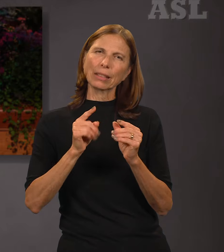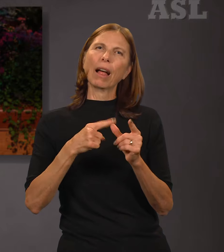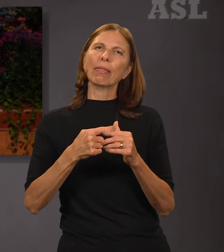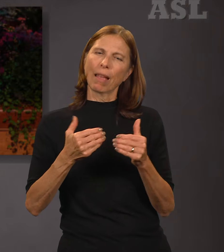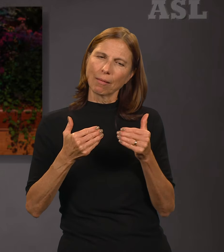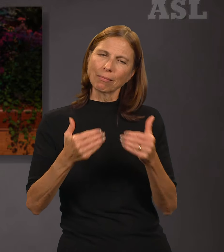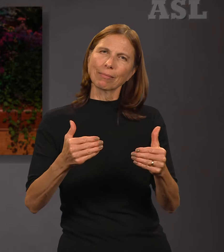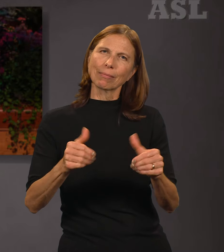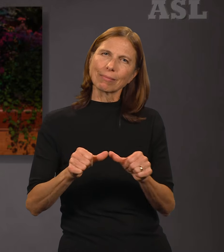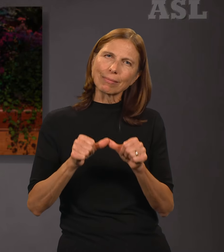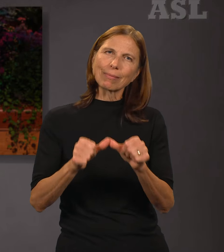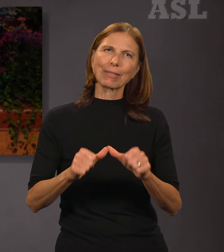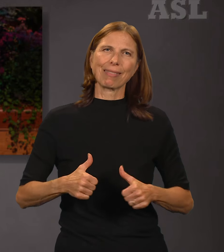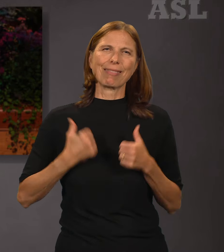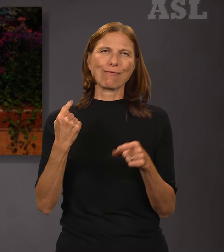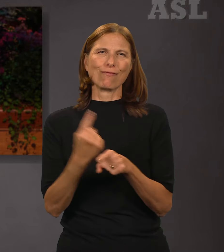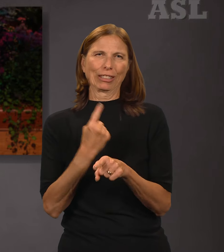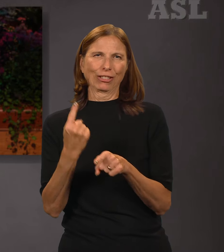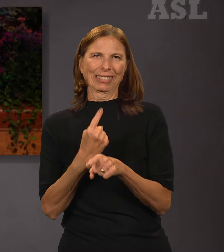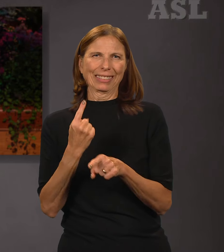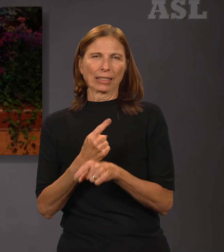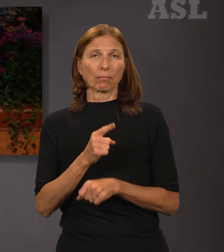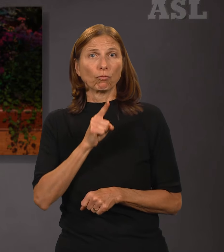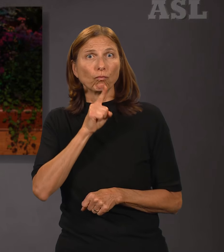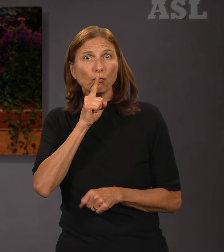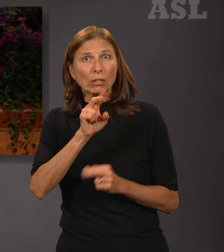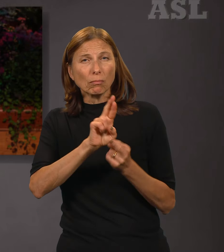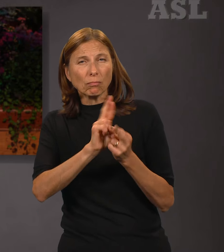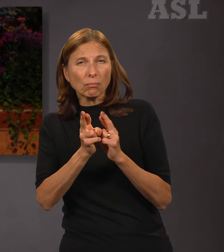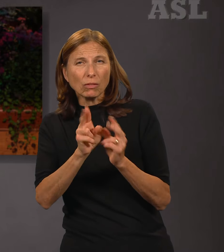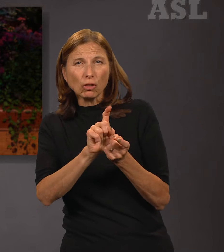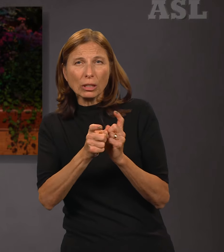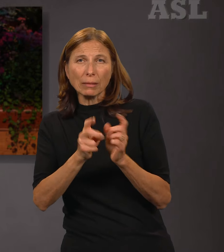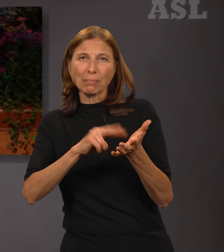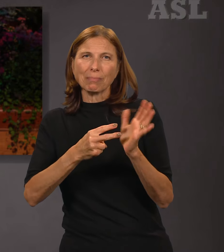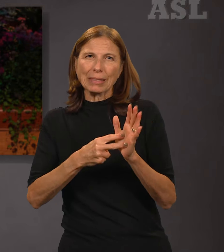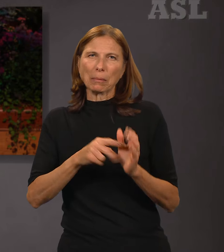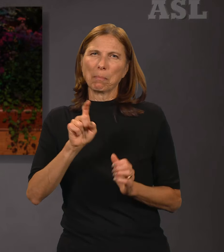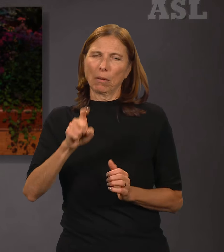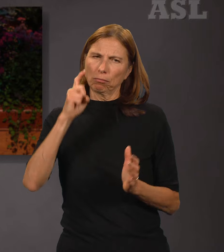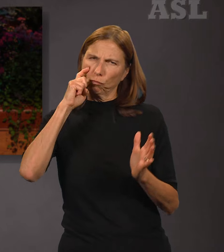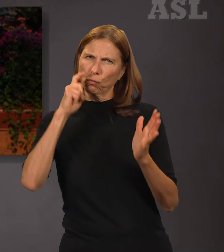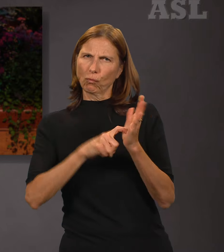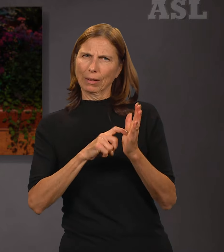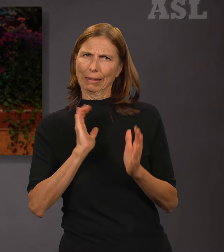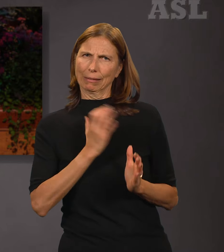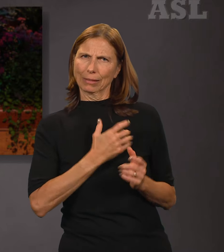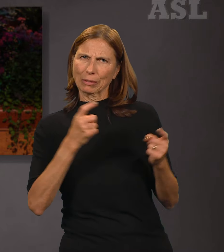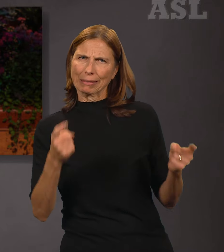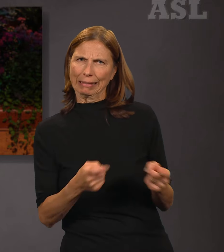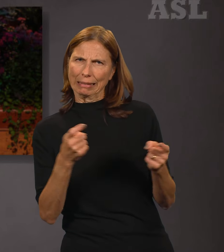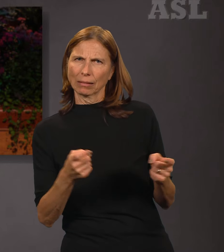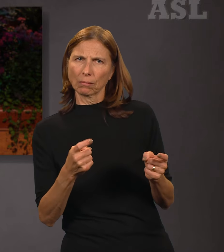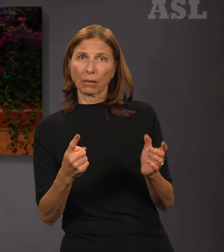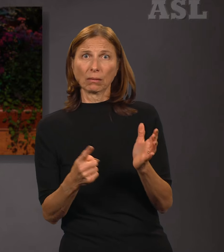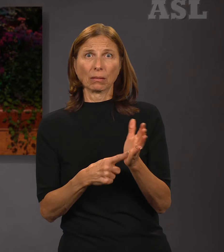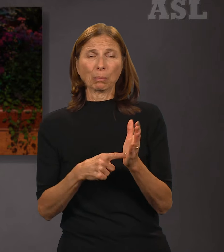To truly repent and change, we must first be convinced of our sins. A person does not see the need to take